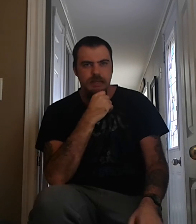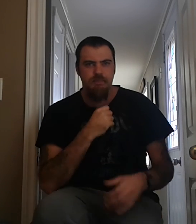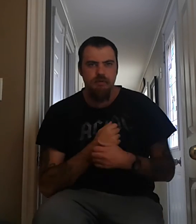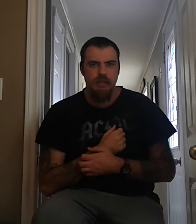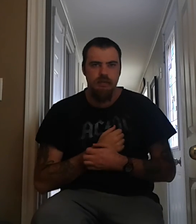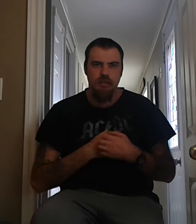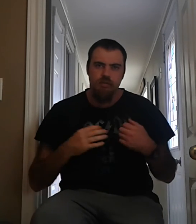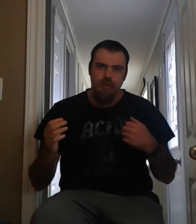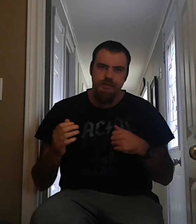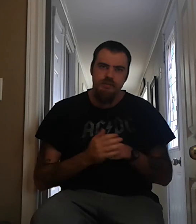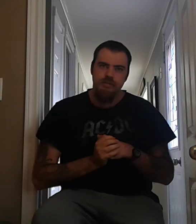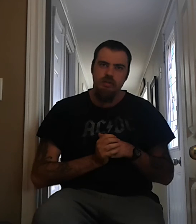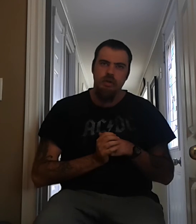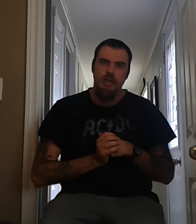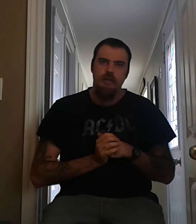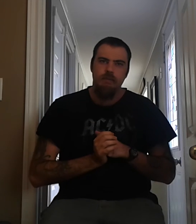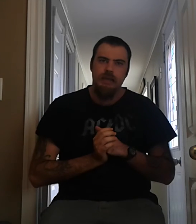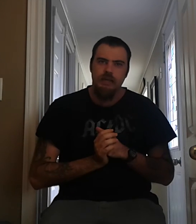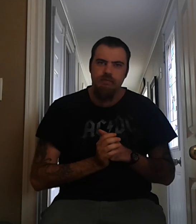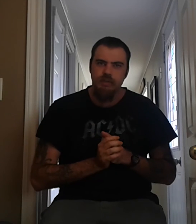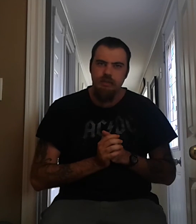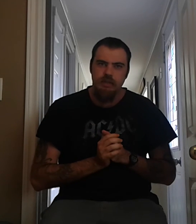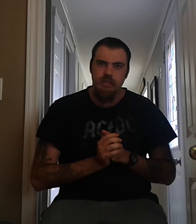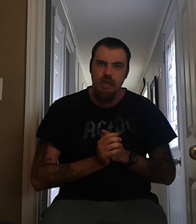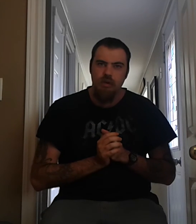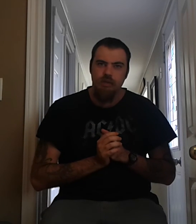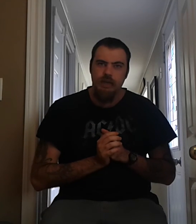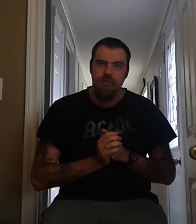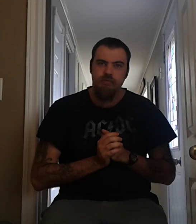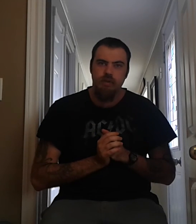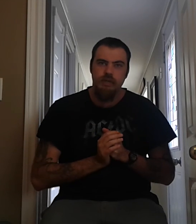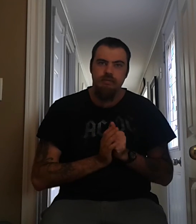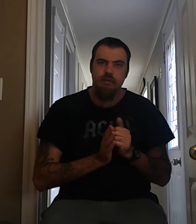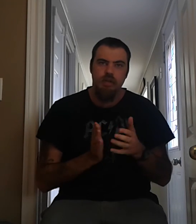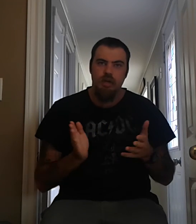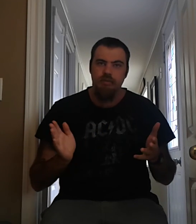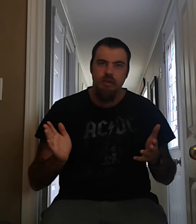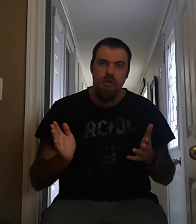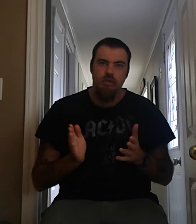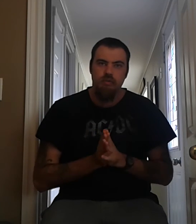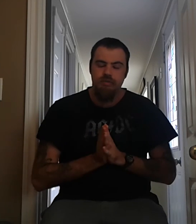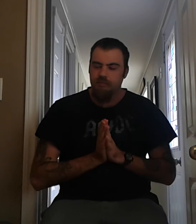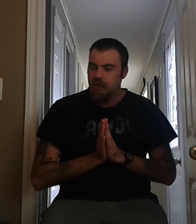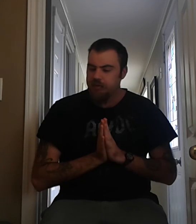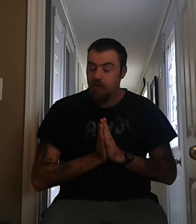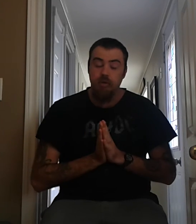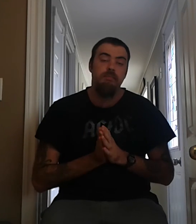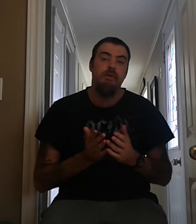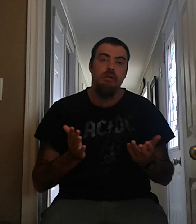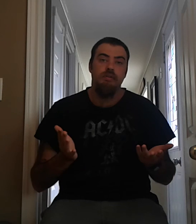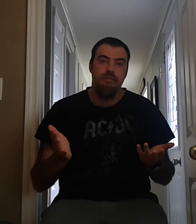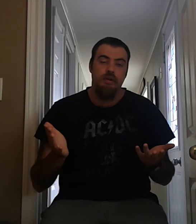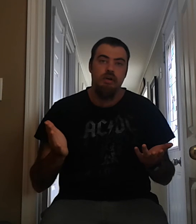people that, you know, listened to Bad Company didn't know that Ready for Love was a Mock the Hoople song